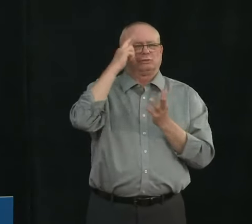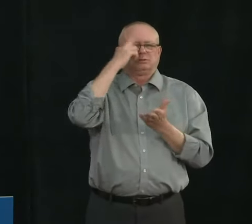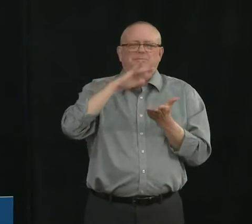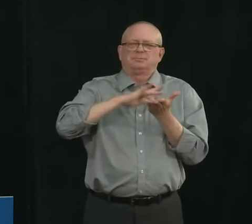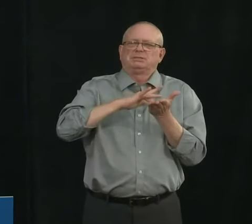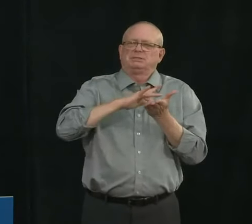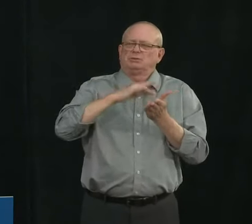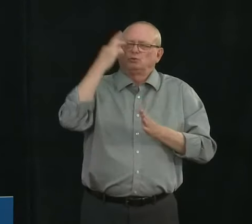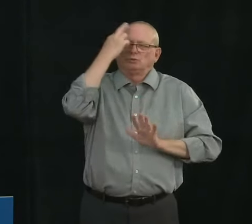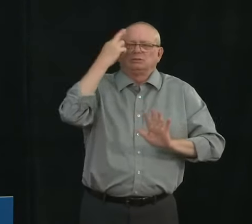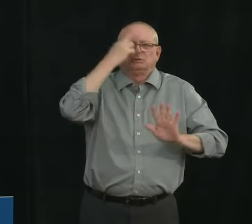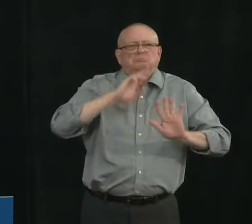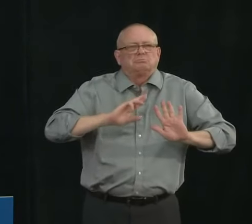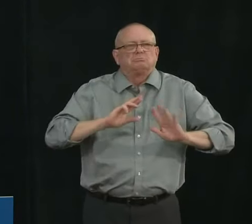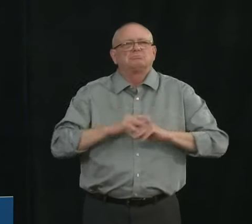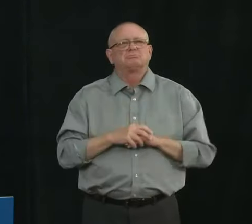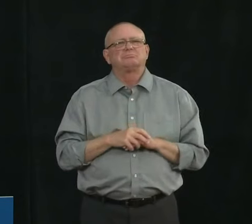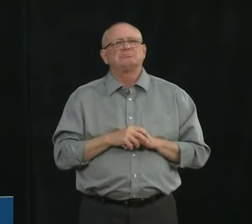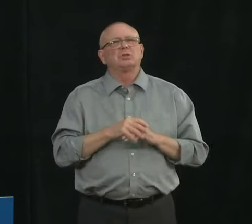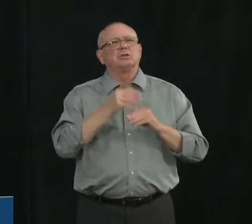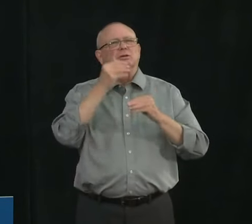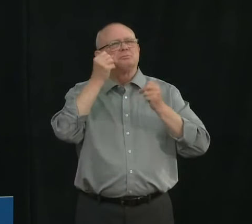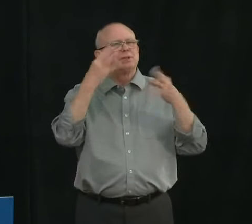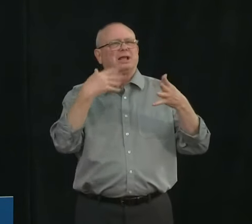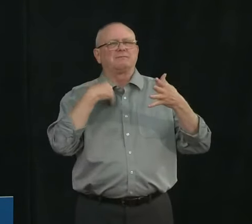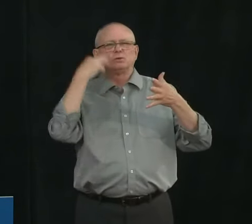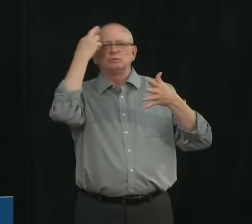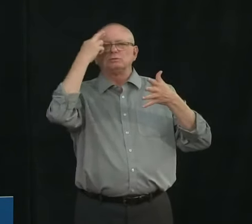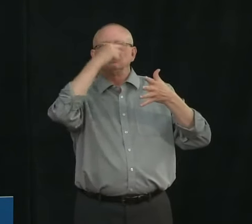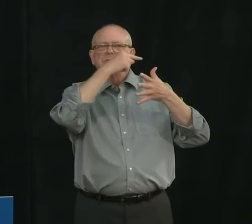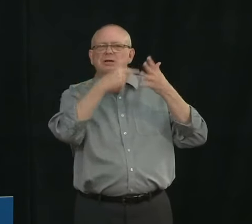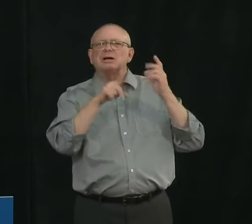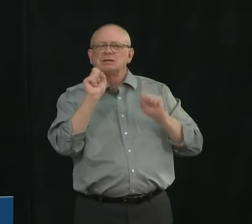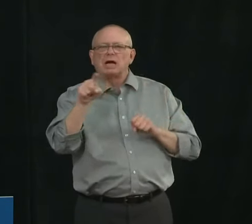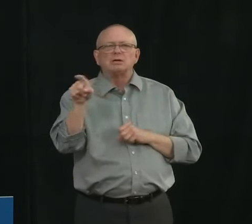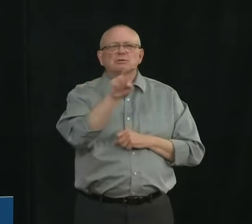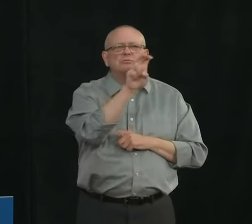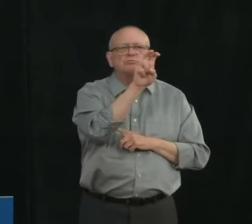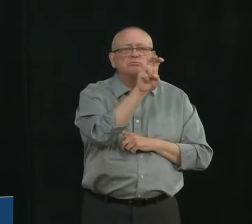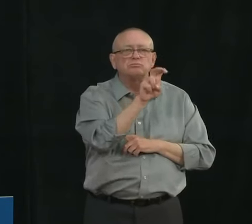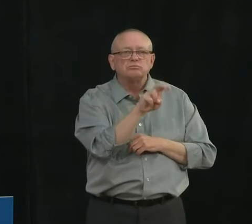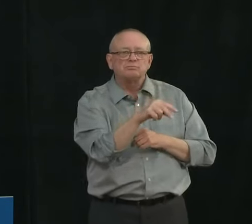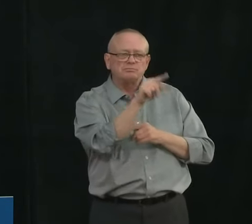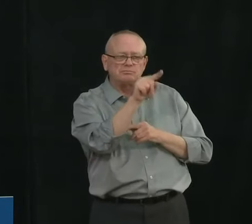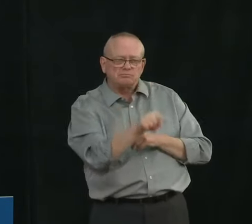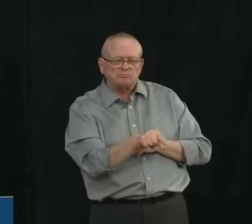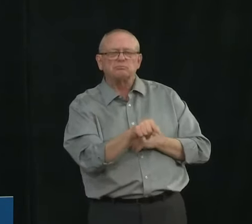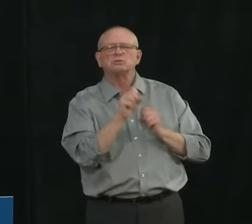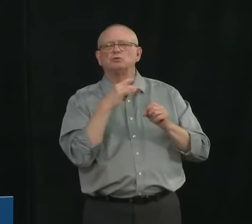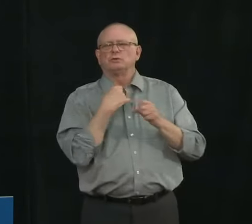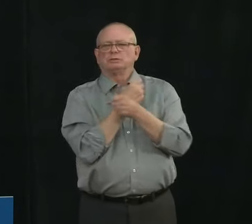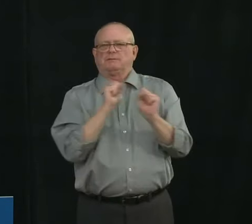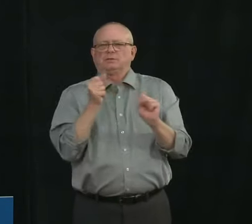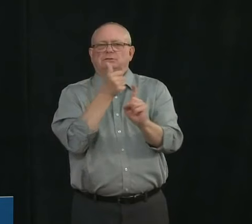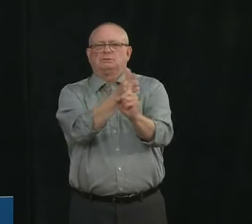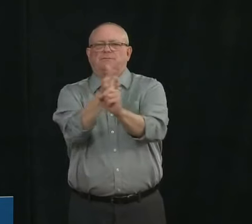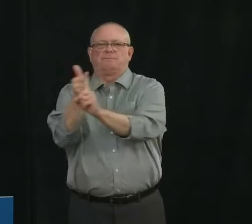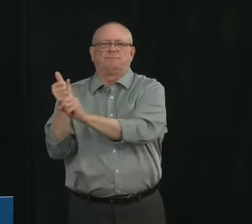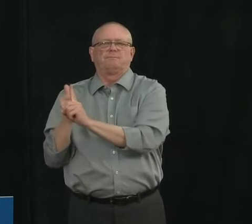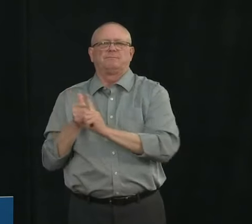to make sure that they have that information to be able to stay safe operator can you put through the next question please